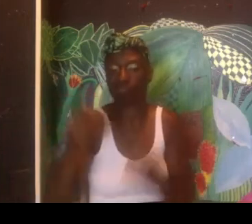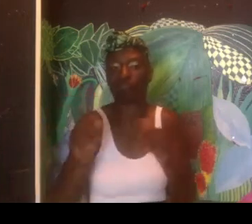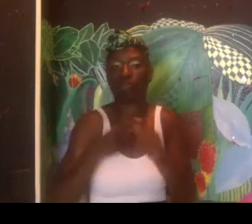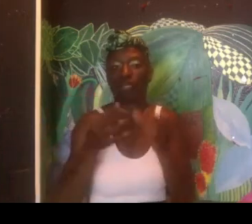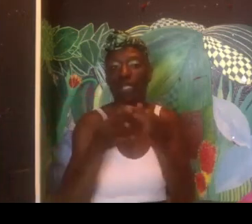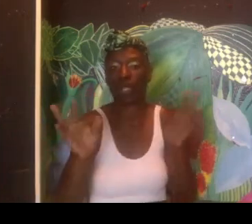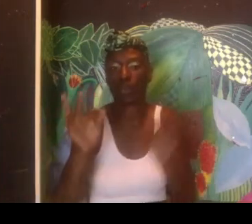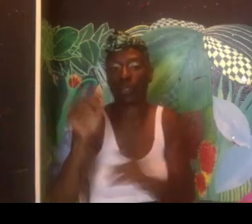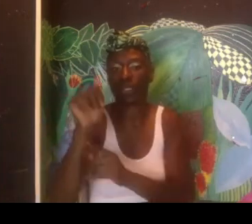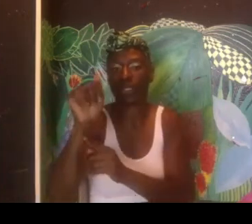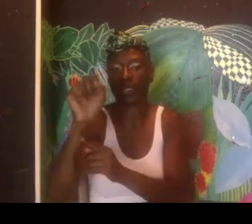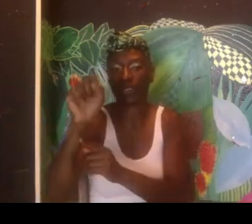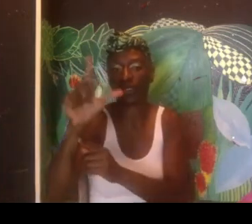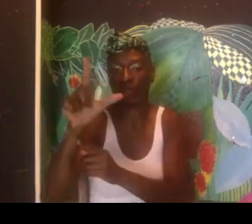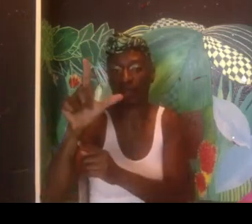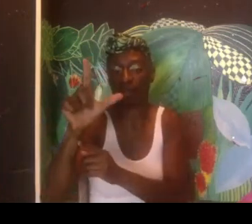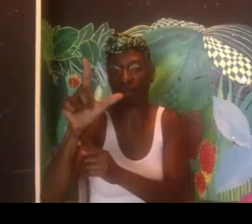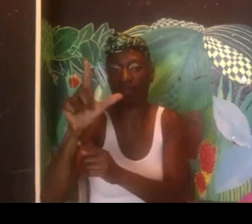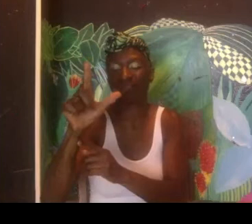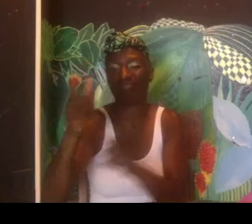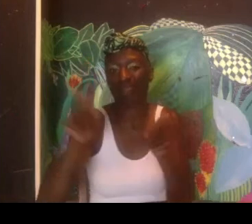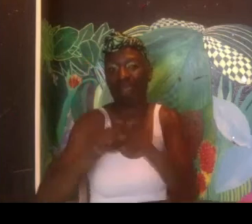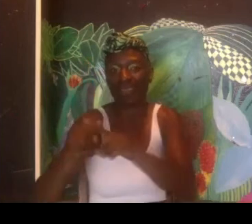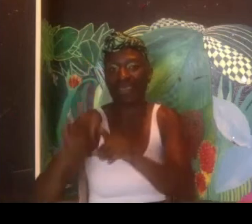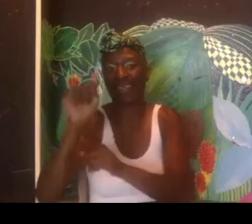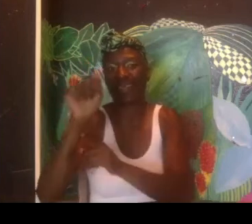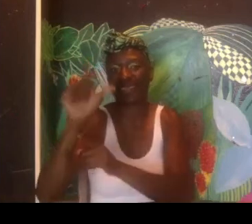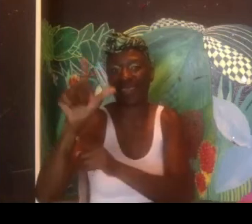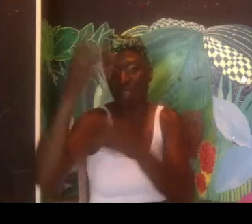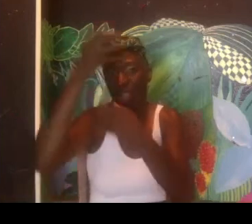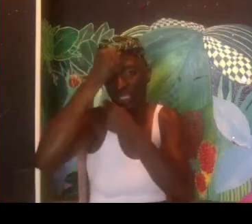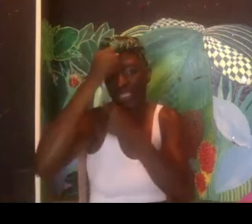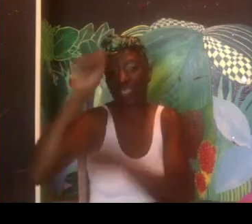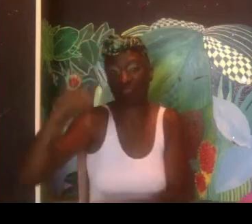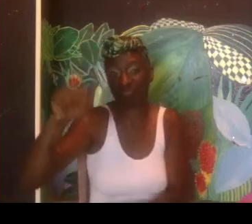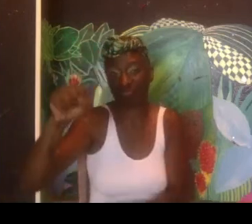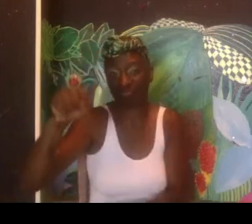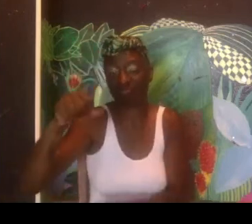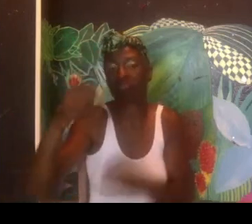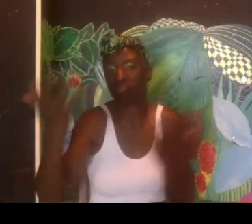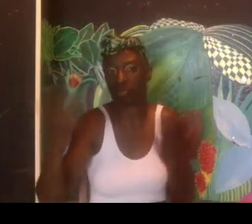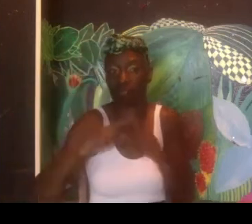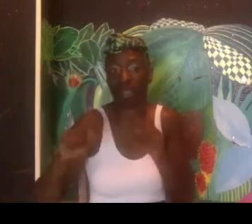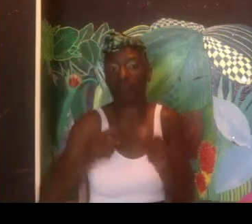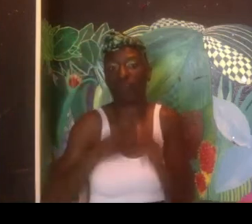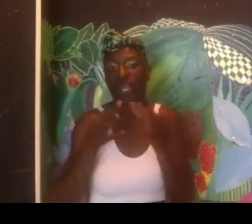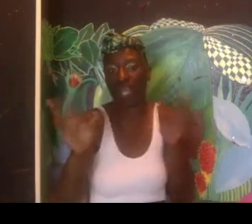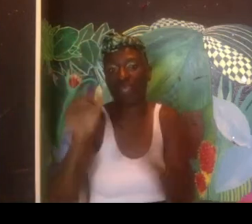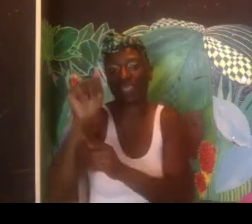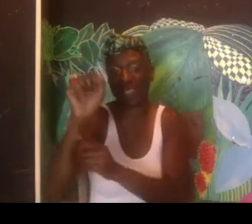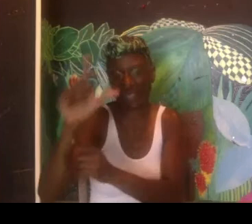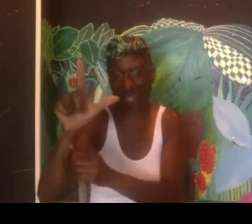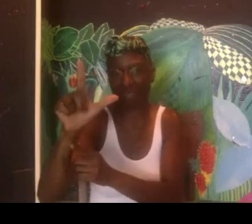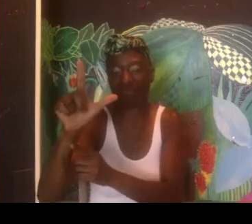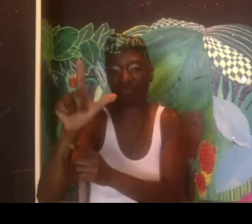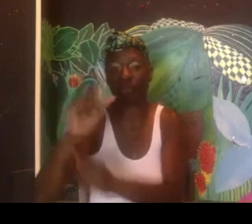grew up in a Guyanese household. And my first language is American Sign Language. But American Sign